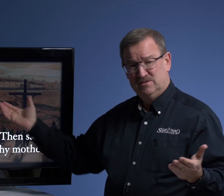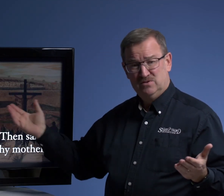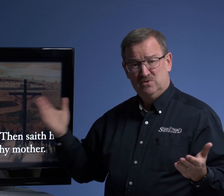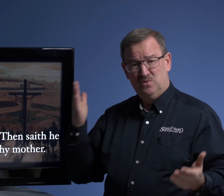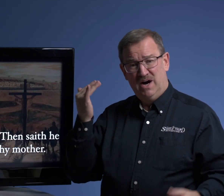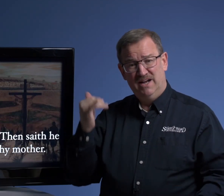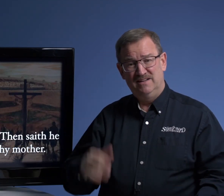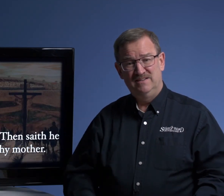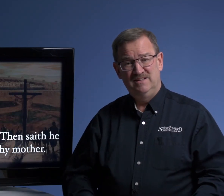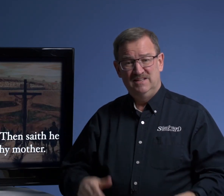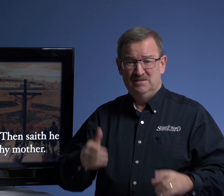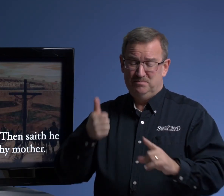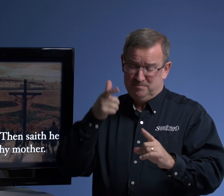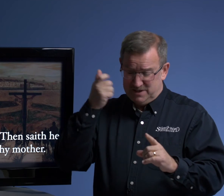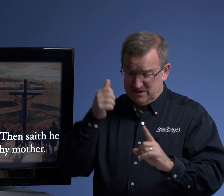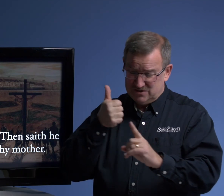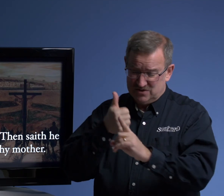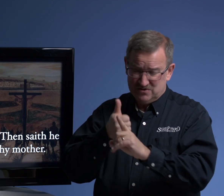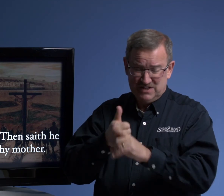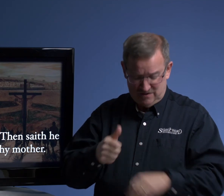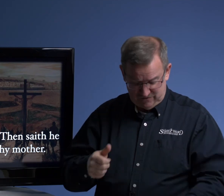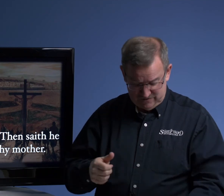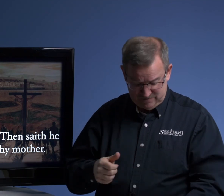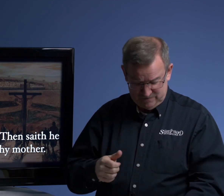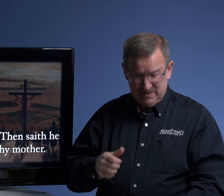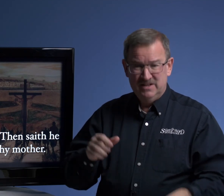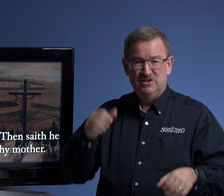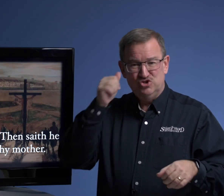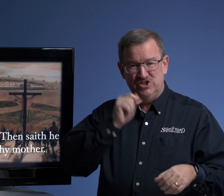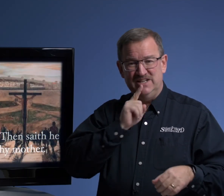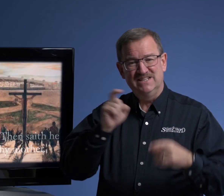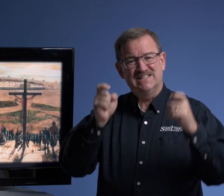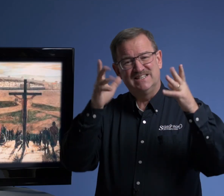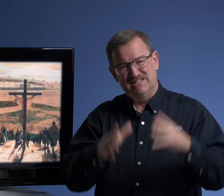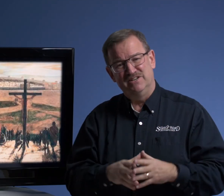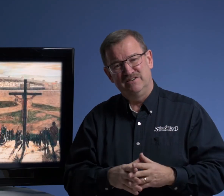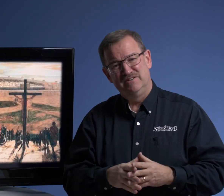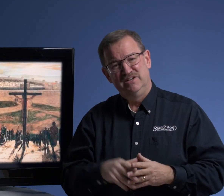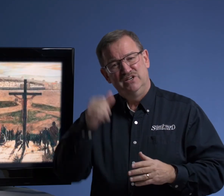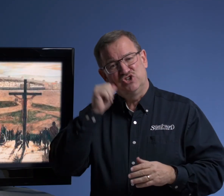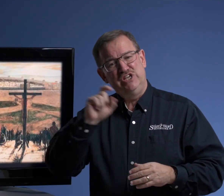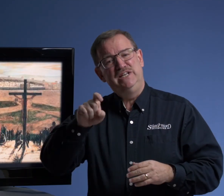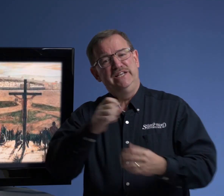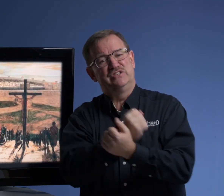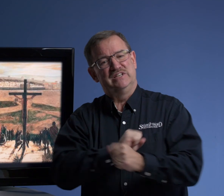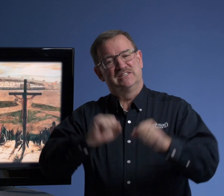Why? Because herself, she is a sinner. She needs a